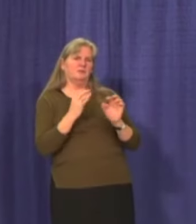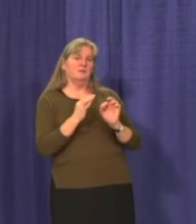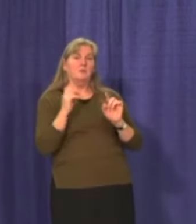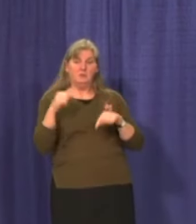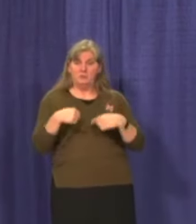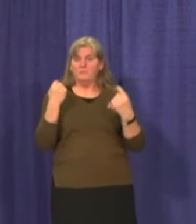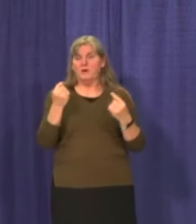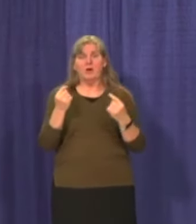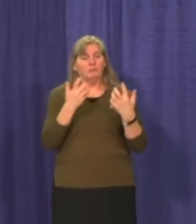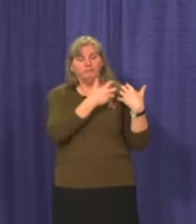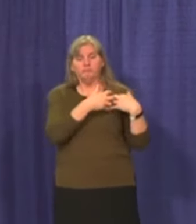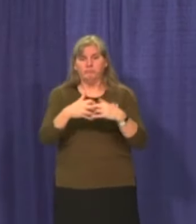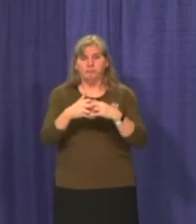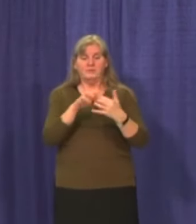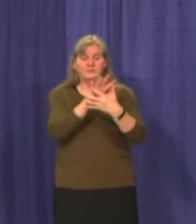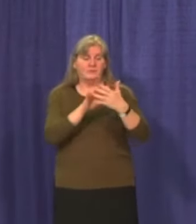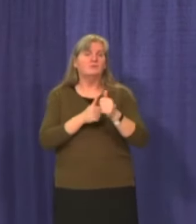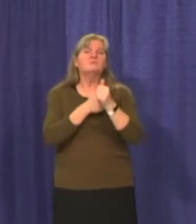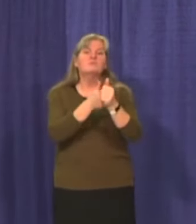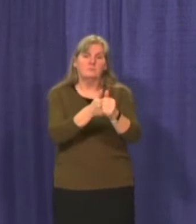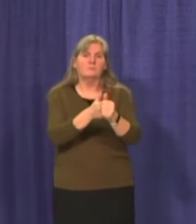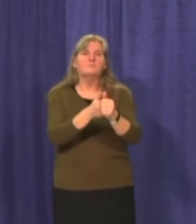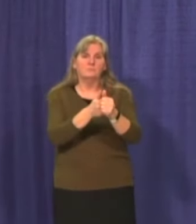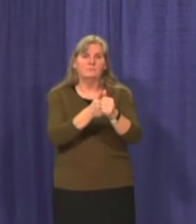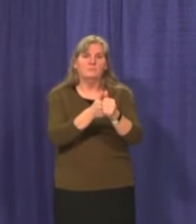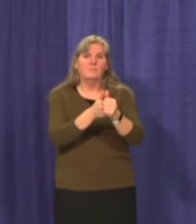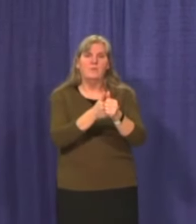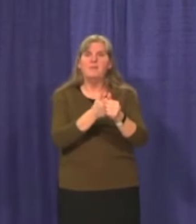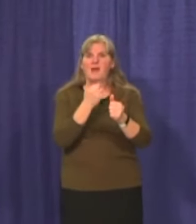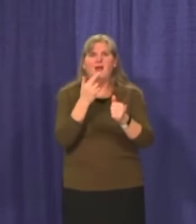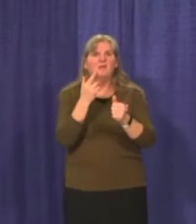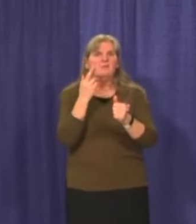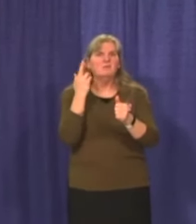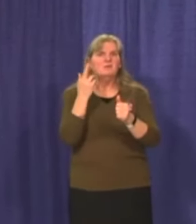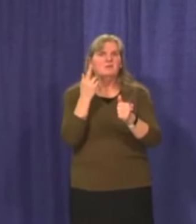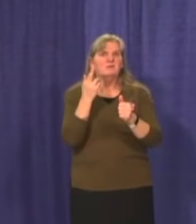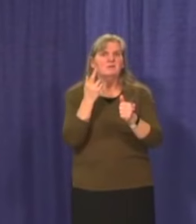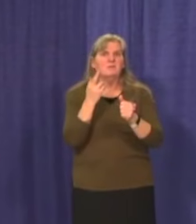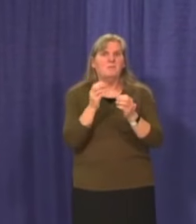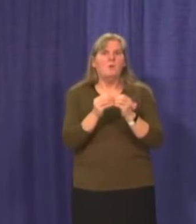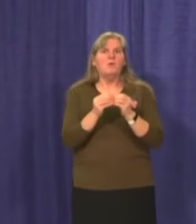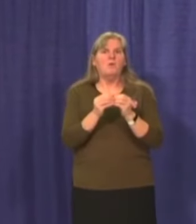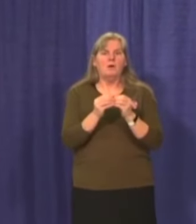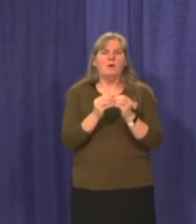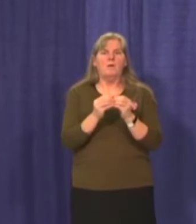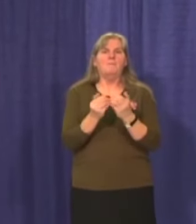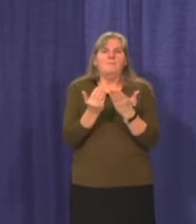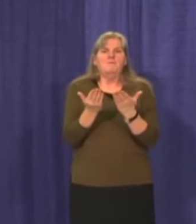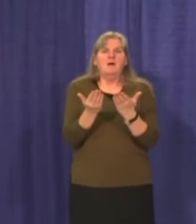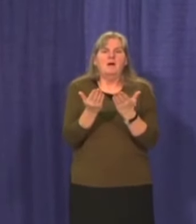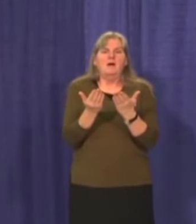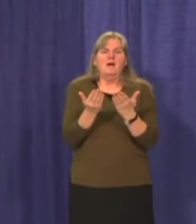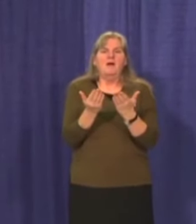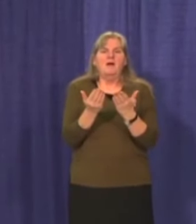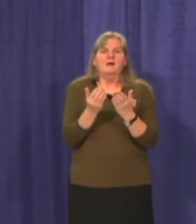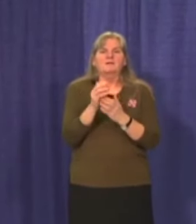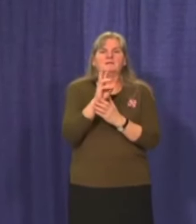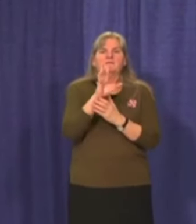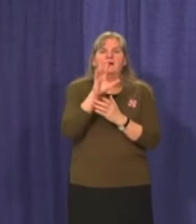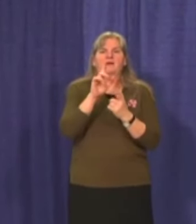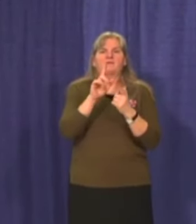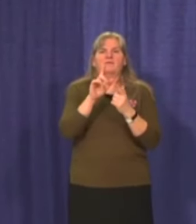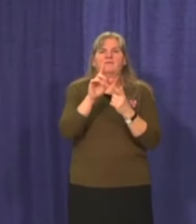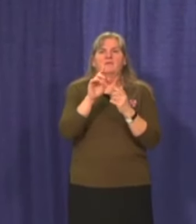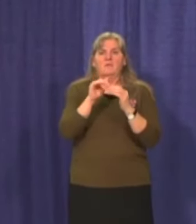And, uh, and it's why we've been able to, uh, move up even with, uh, adding the category of 65